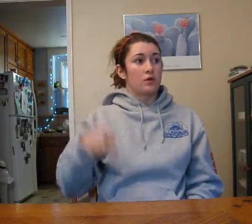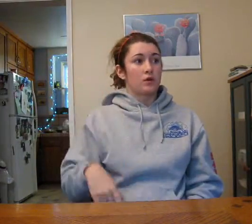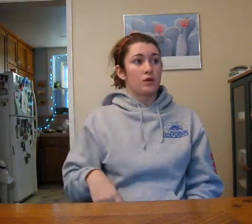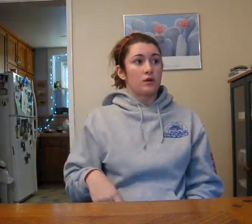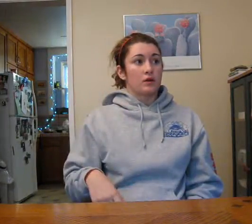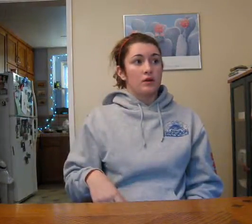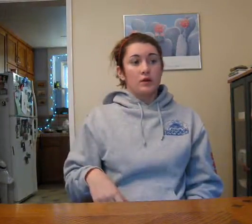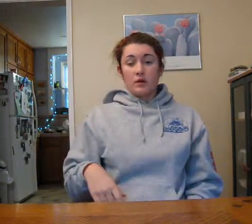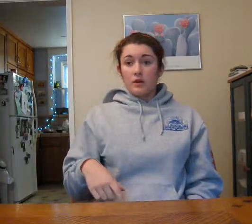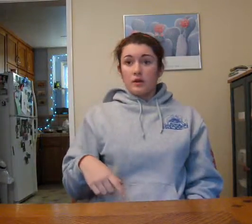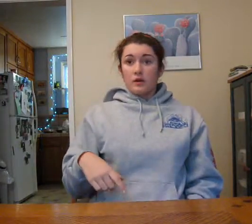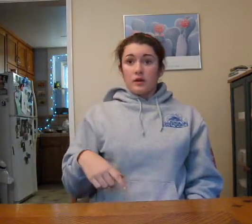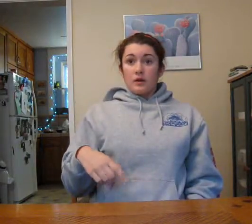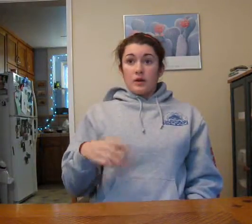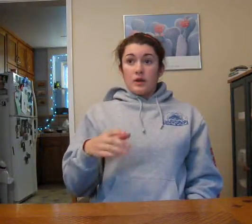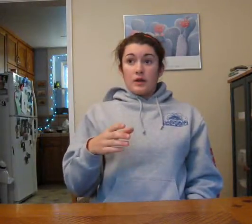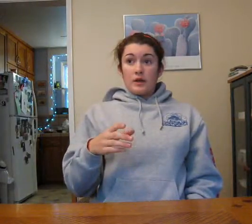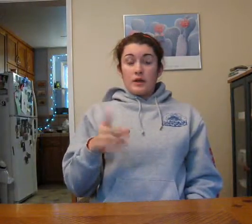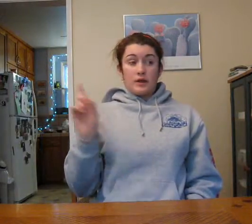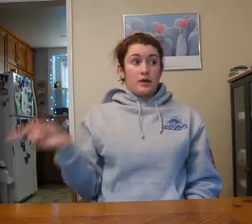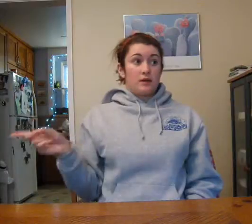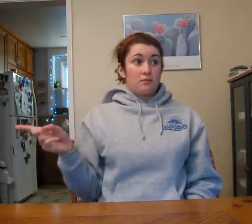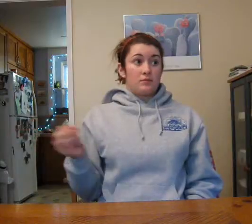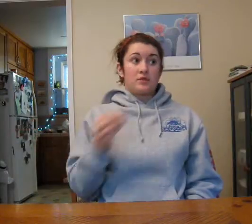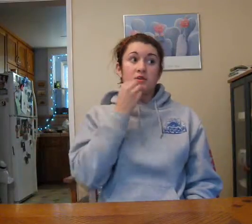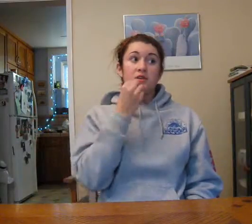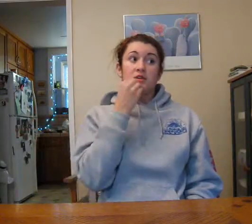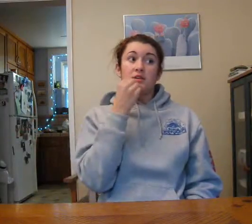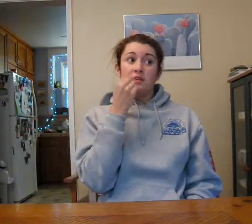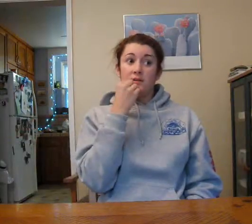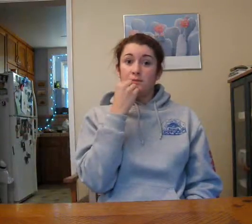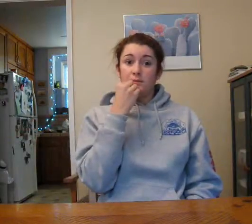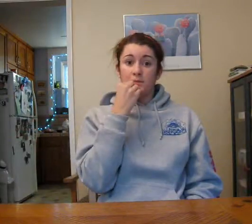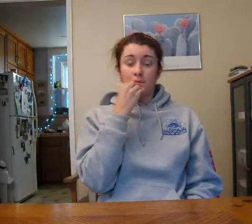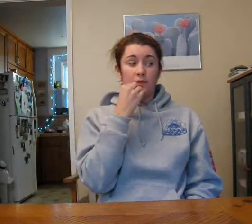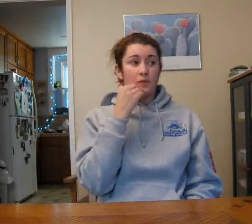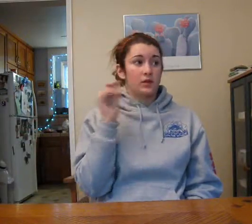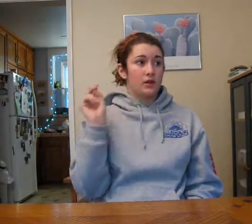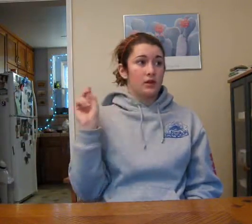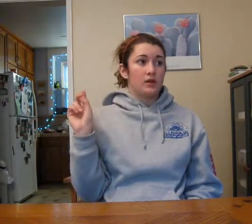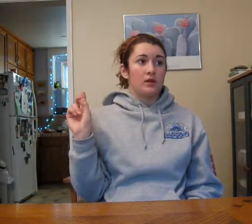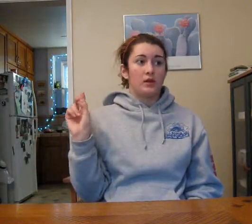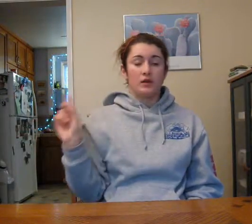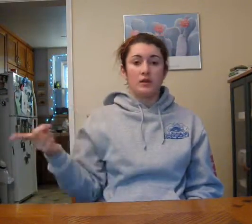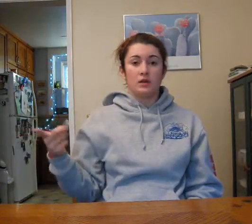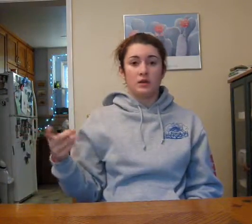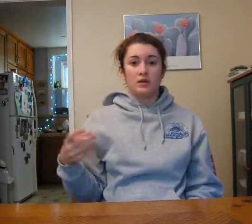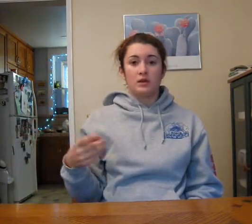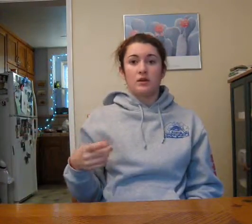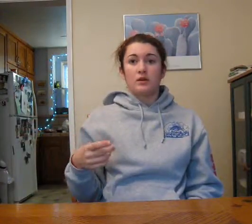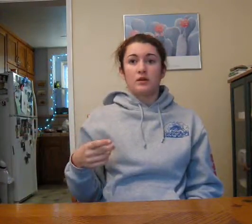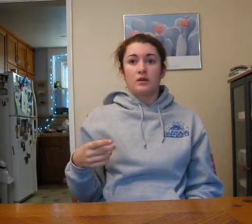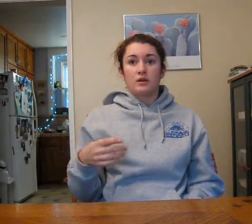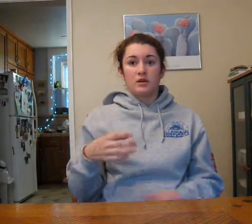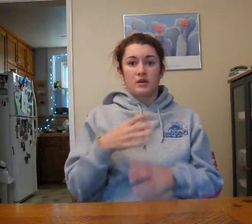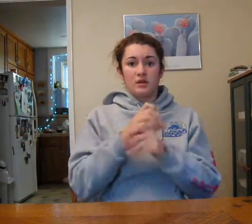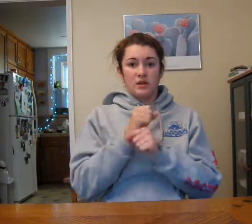him to eat. He get